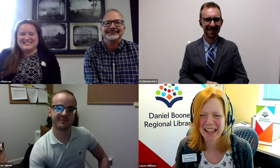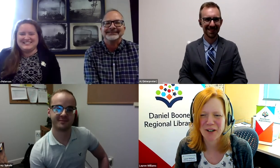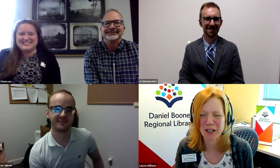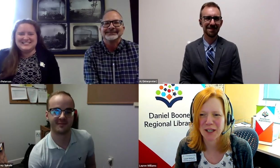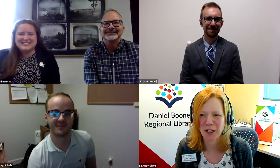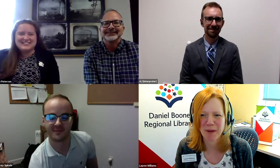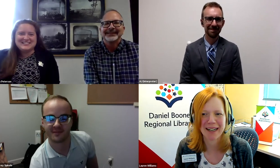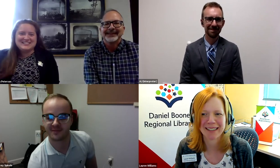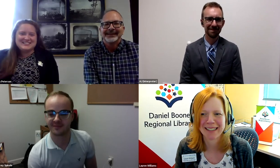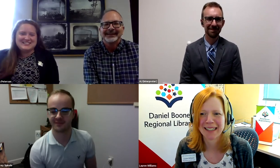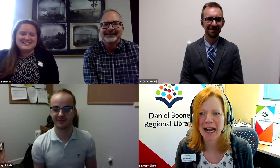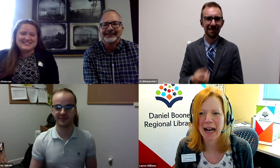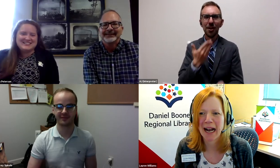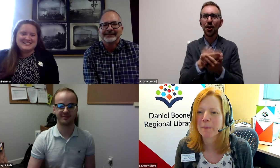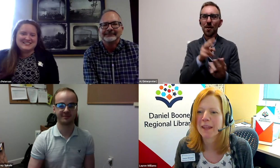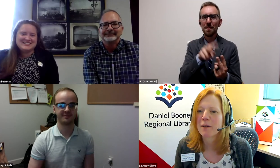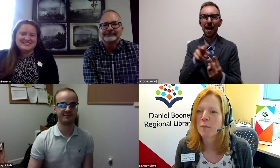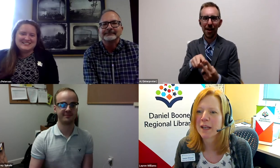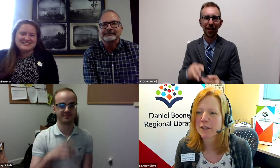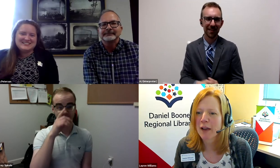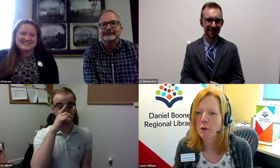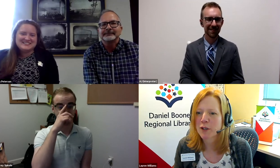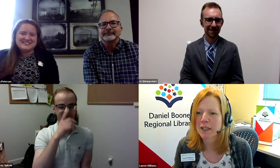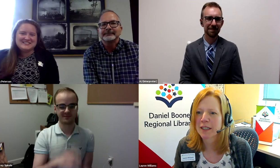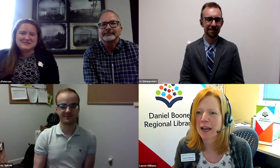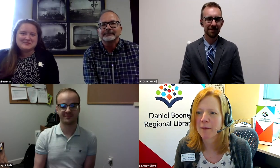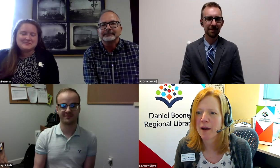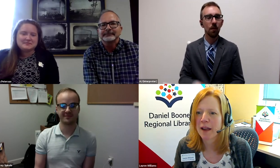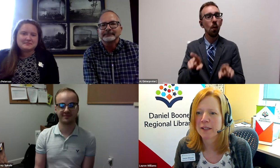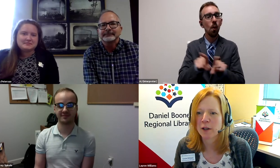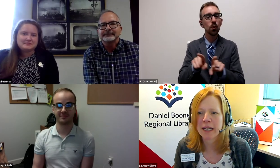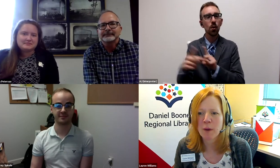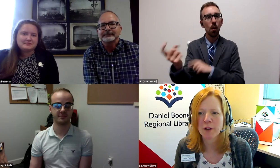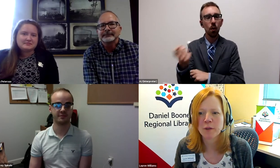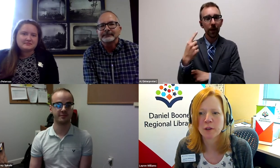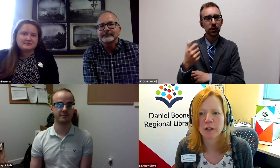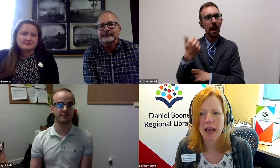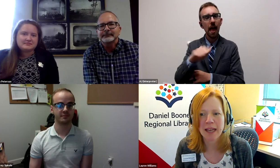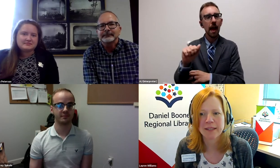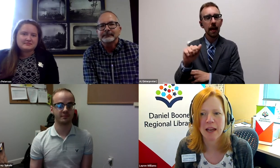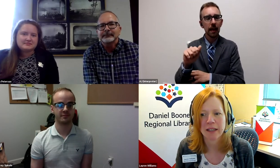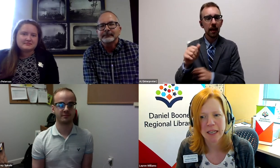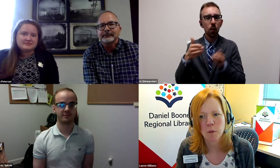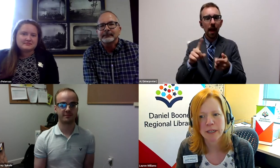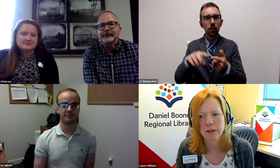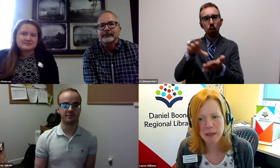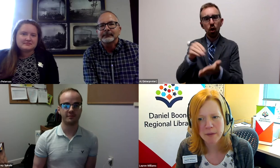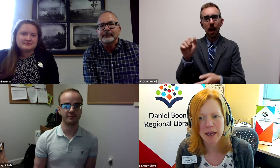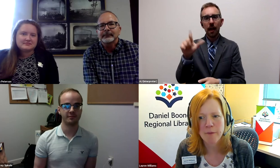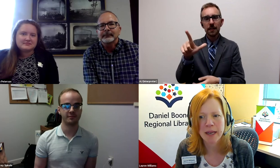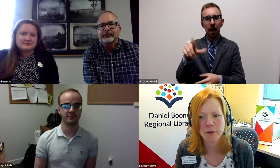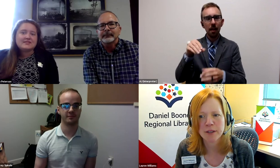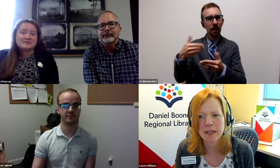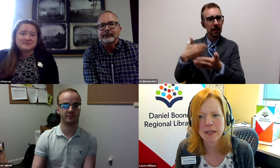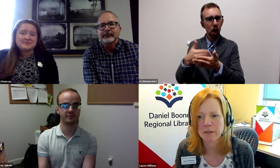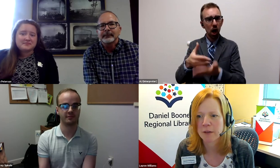They were a good pair. We also have a question. Is there anywhere to learn ASL in or near Columbia?